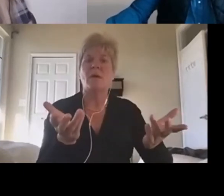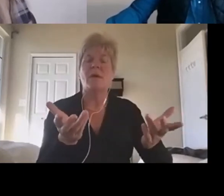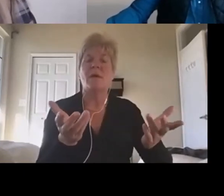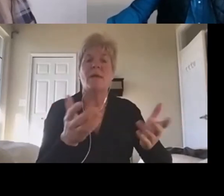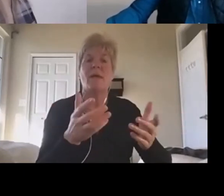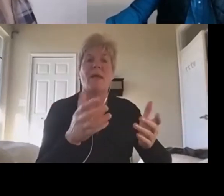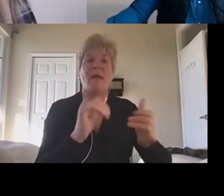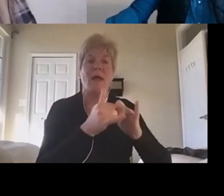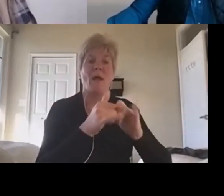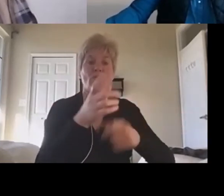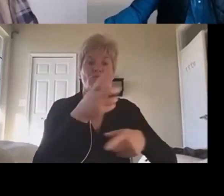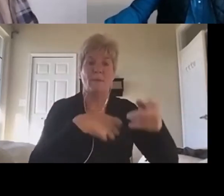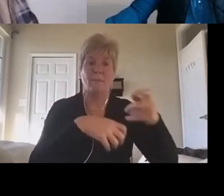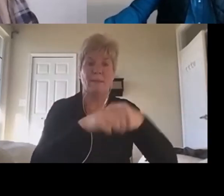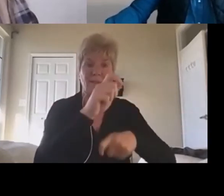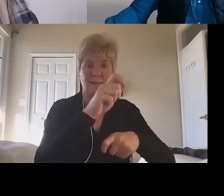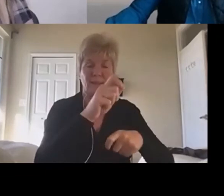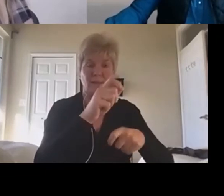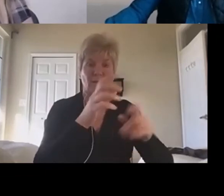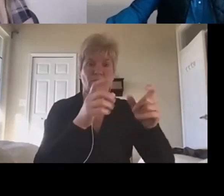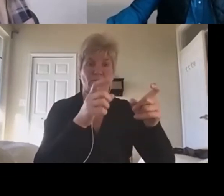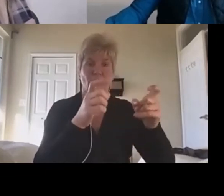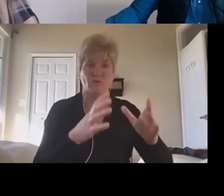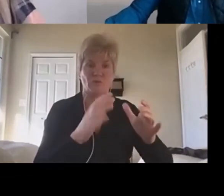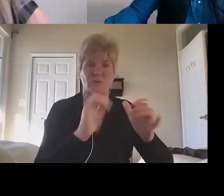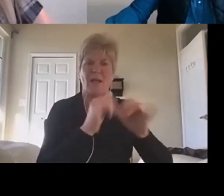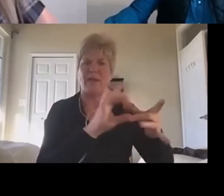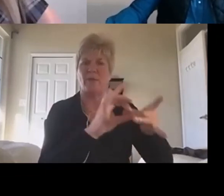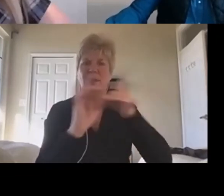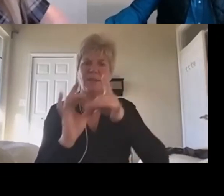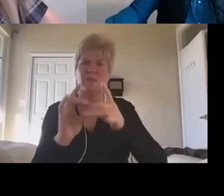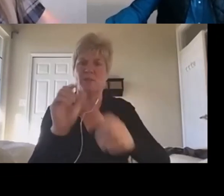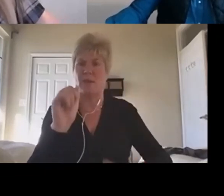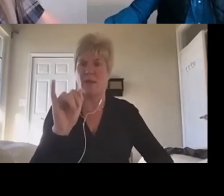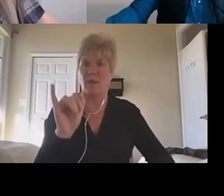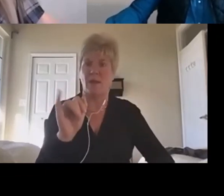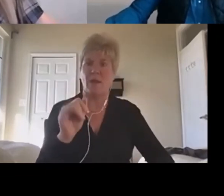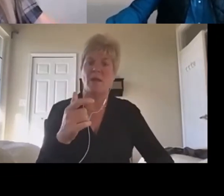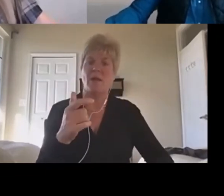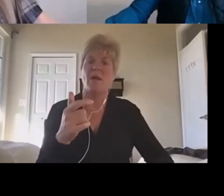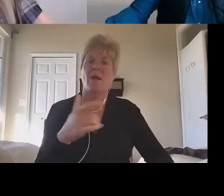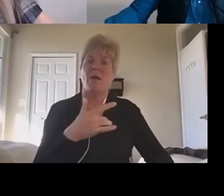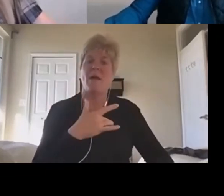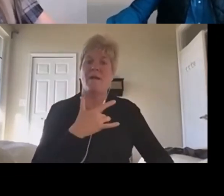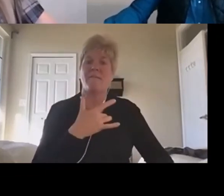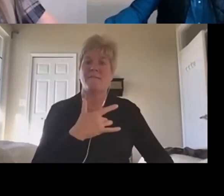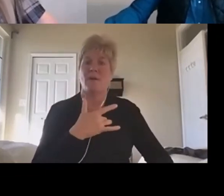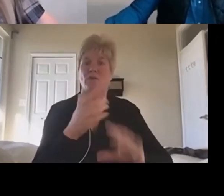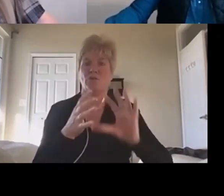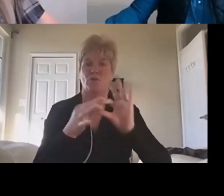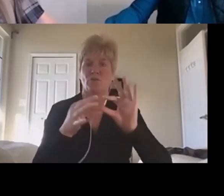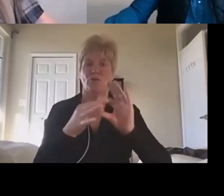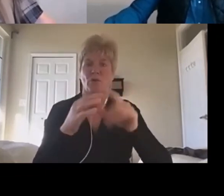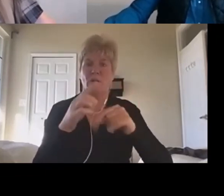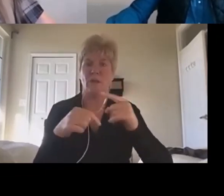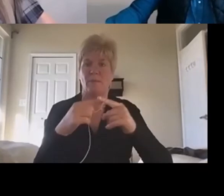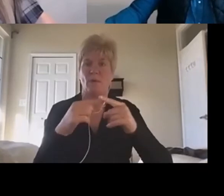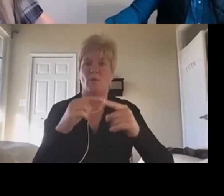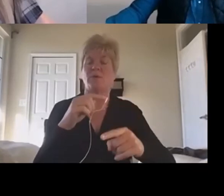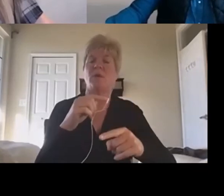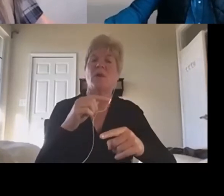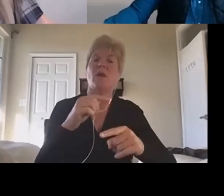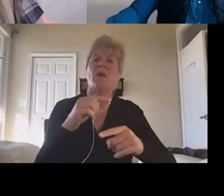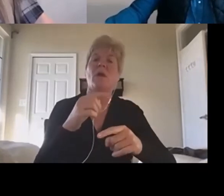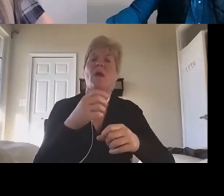what that had to do with AI. And I, I was indicating that I felt that you were talking about the oversight of productivity